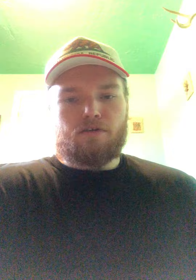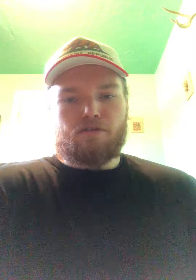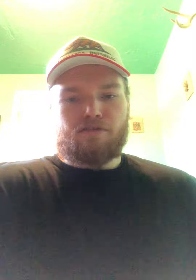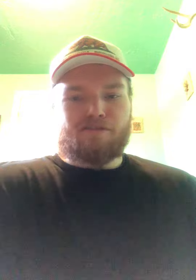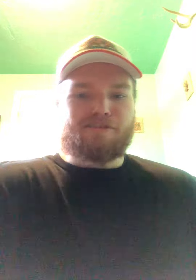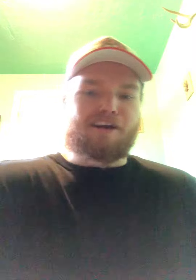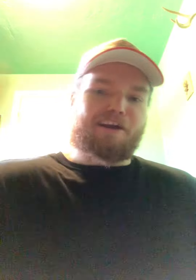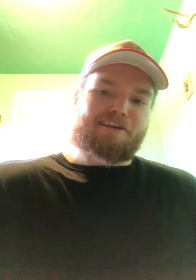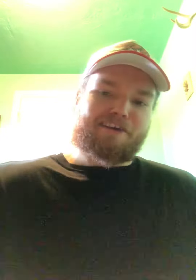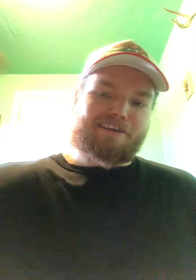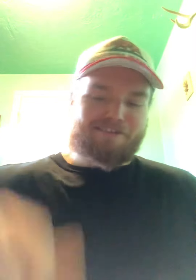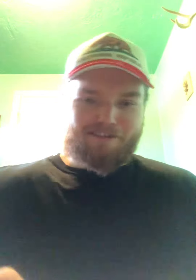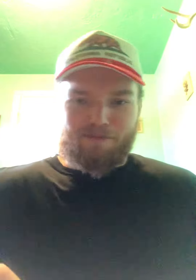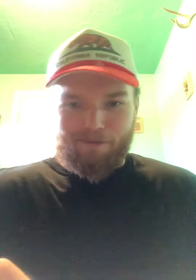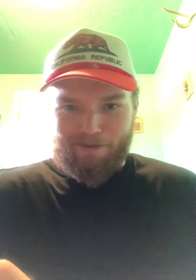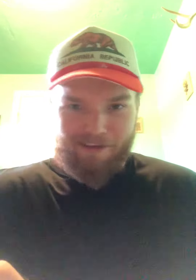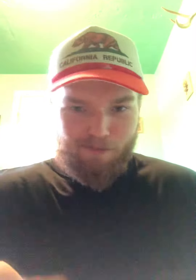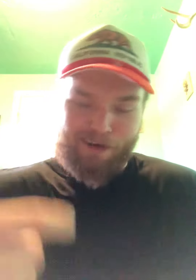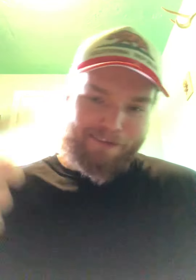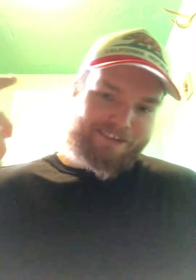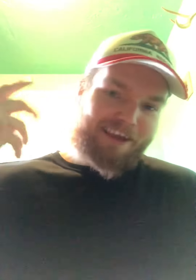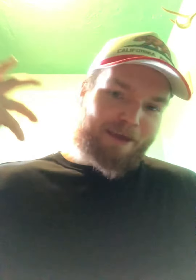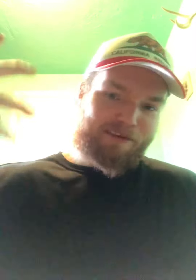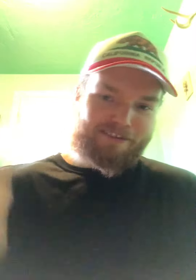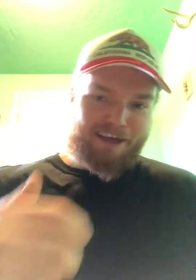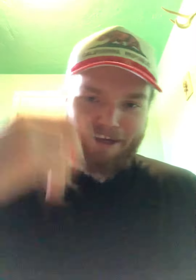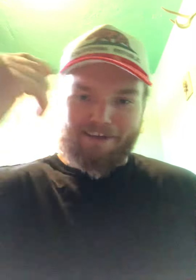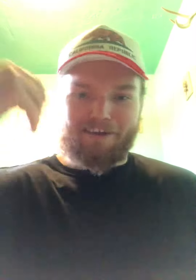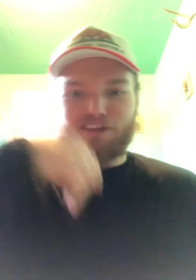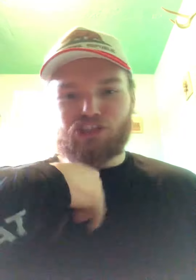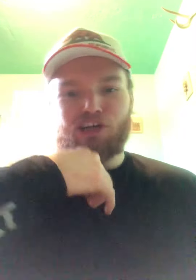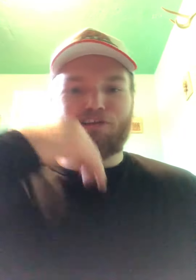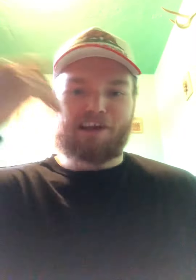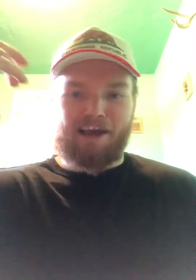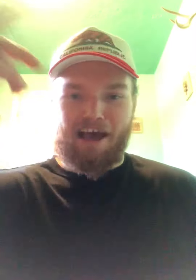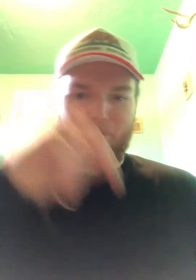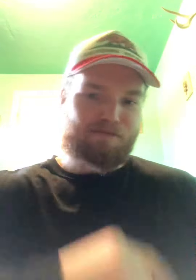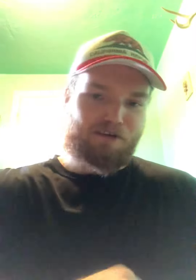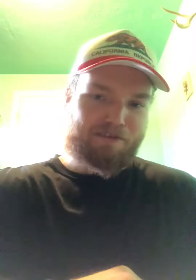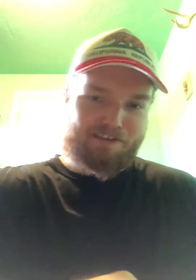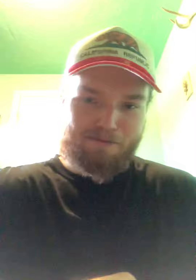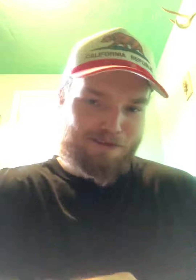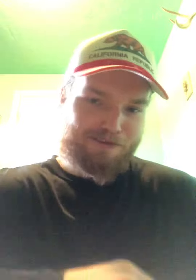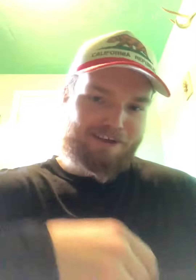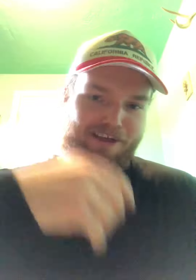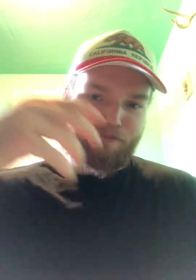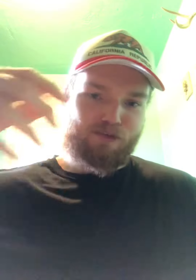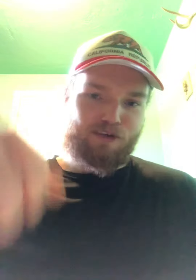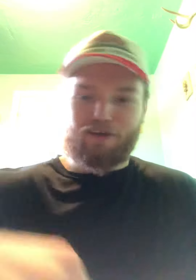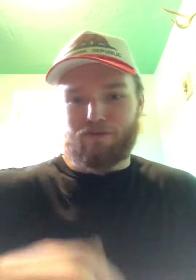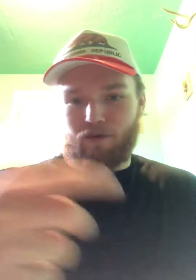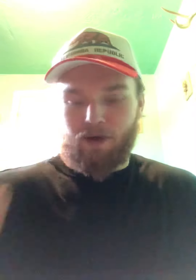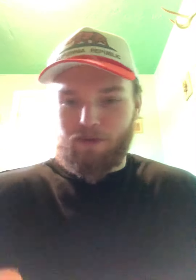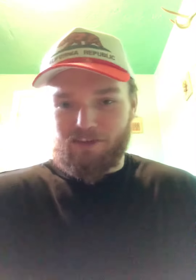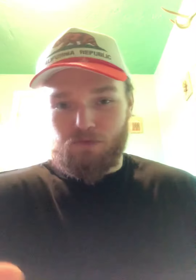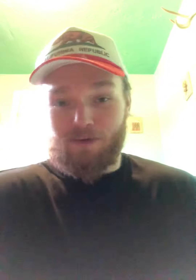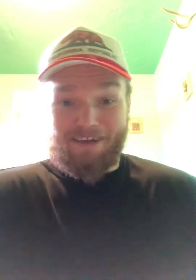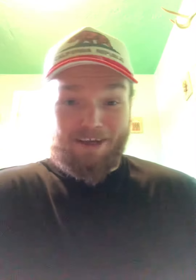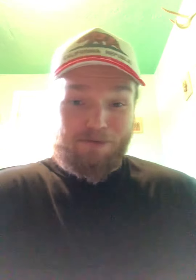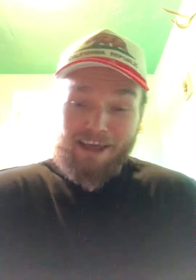All right, you guys out there probably think I'm wearing the same exact shirt and hat for all these episodes. Like, I'm filming all these in one day. Well, guess